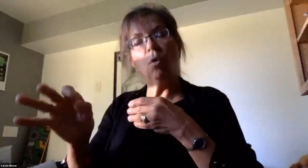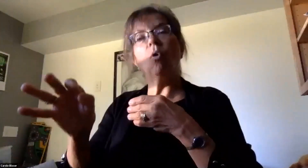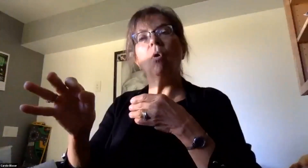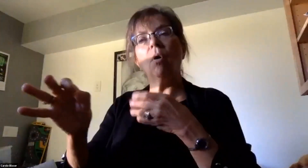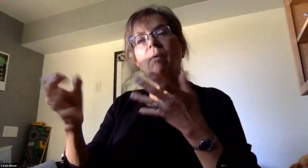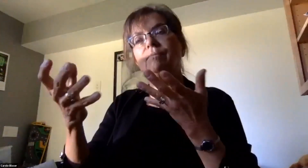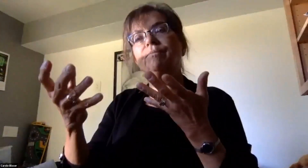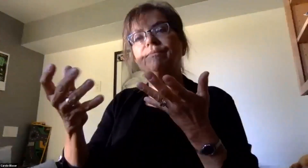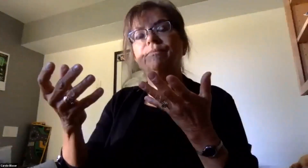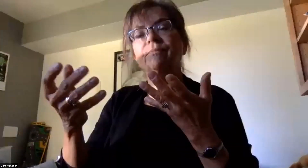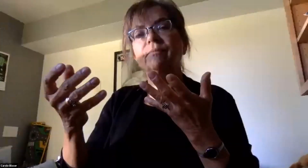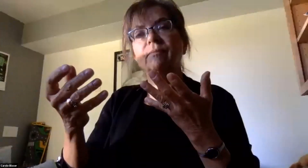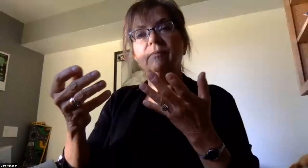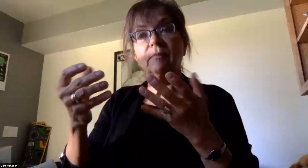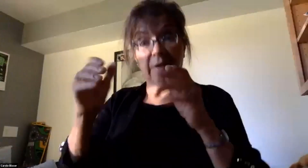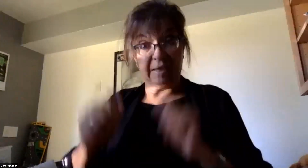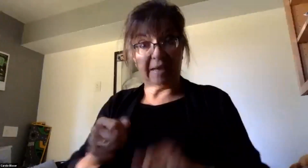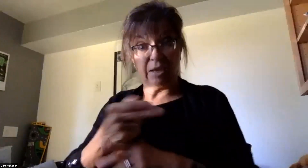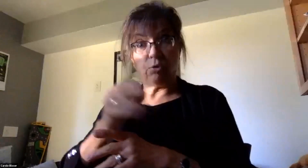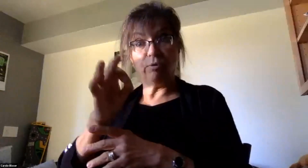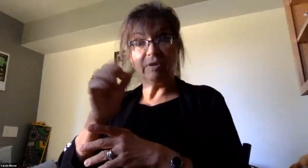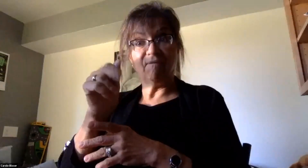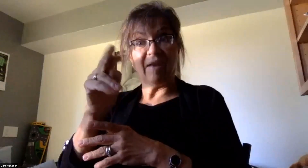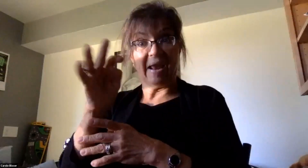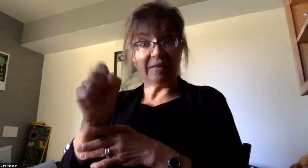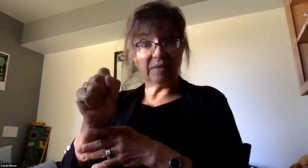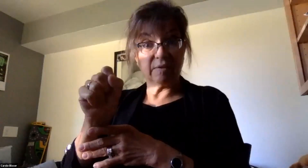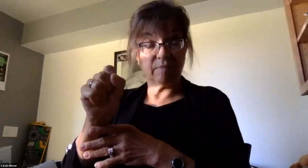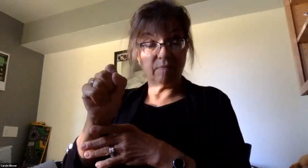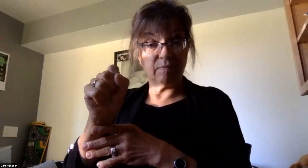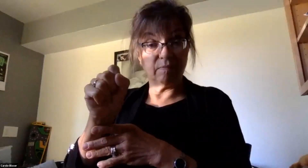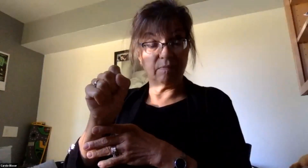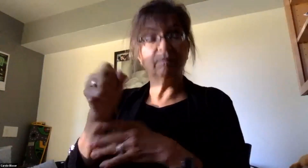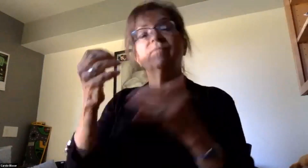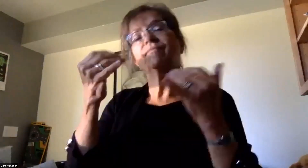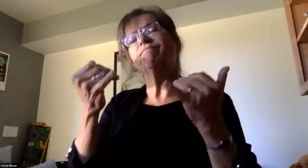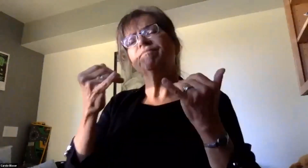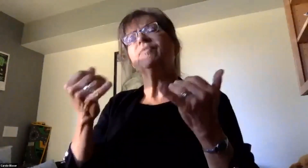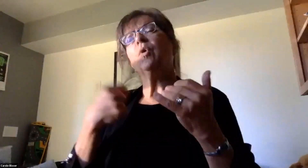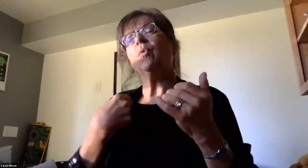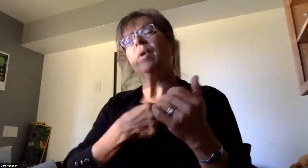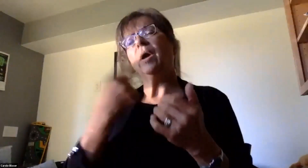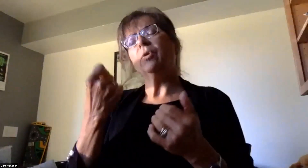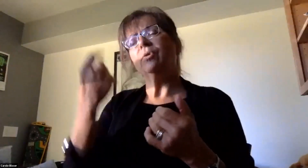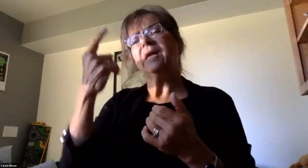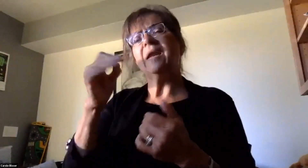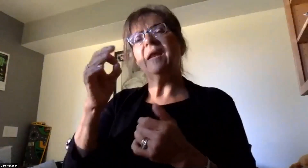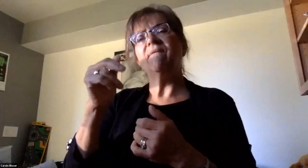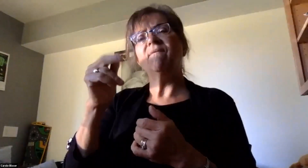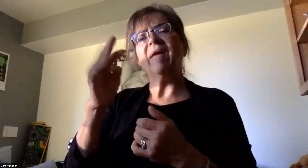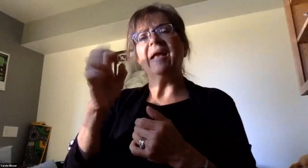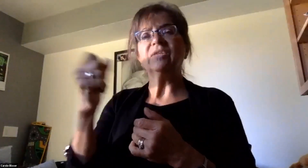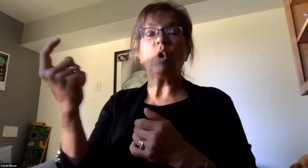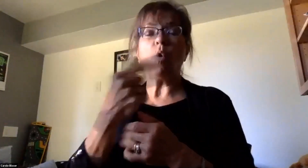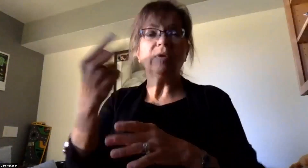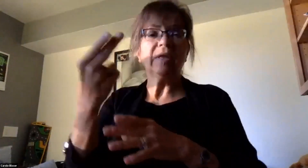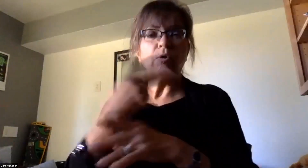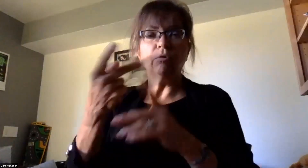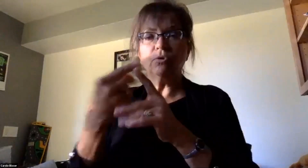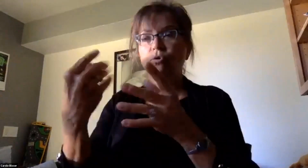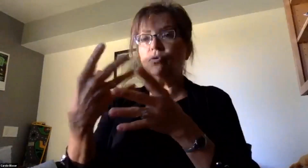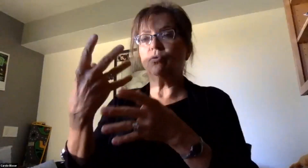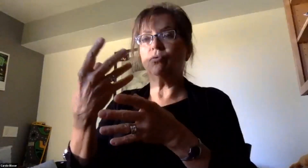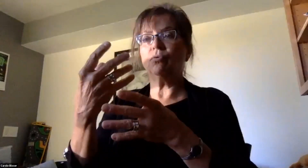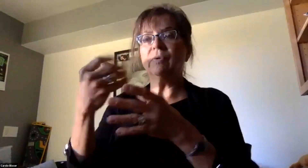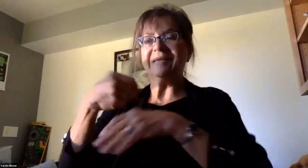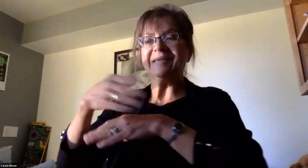Will the use of fans be permitted in the fall? Our current understanding is that fans may only be used to exhaust air to the